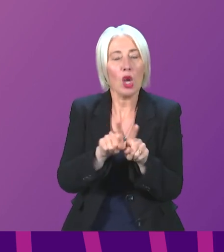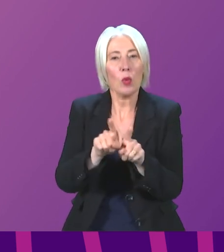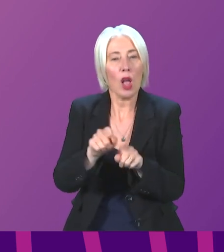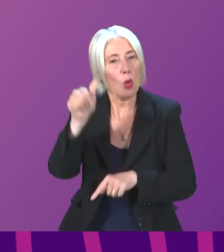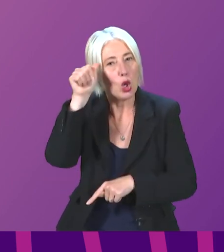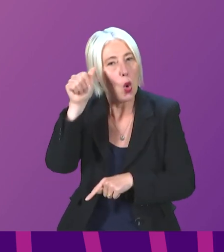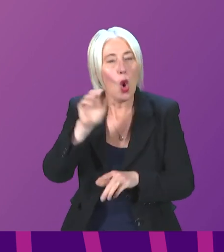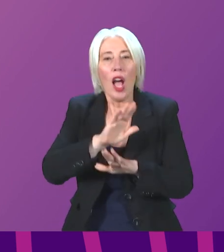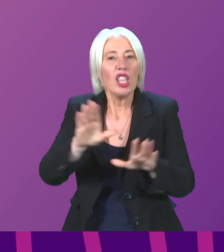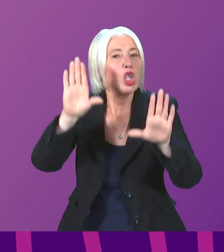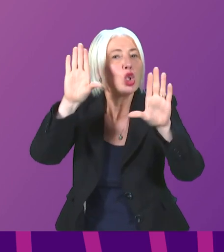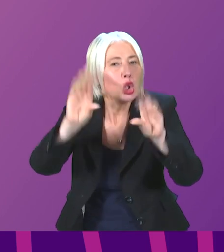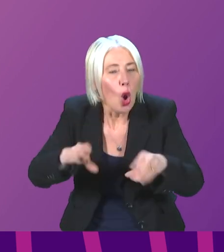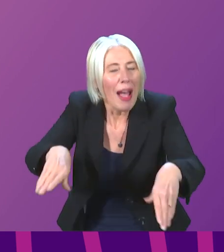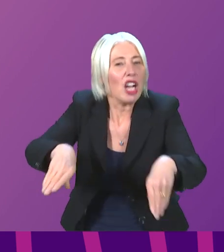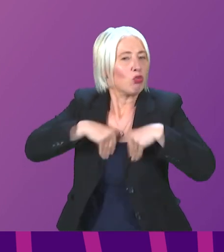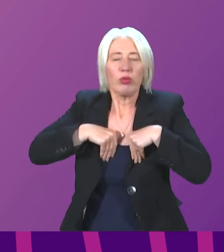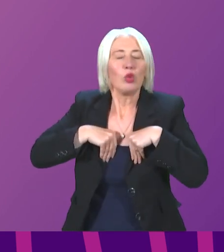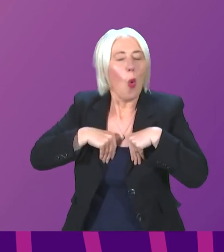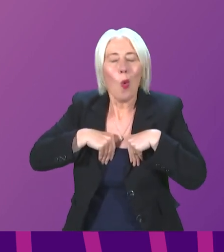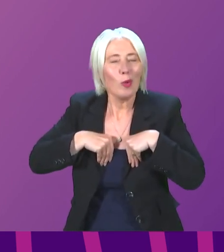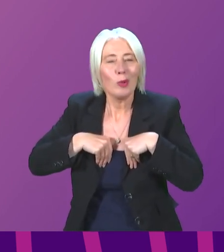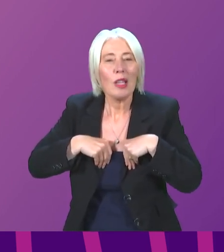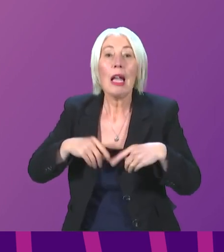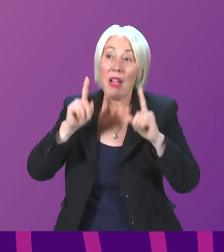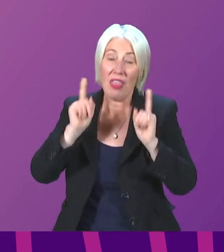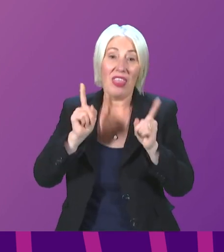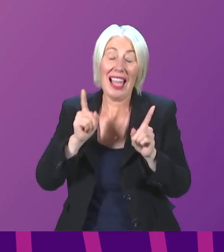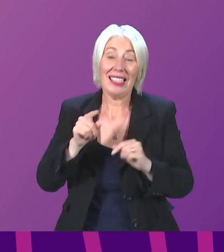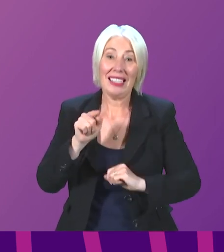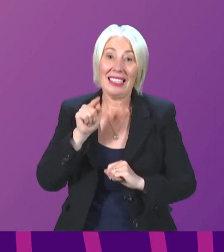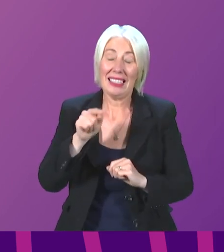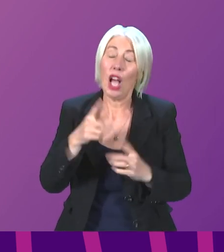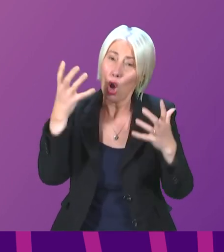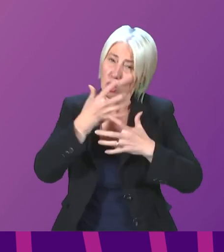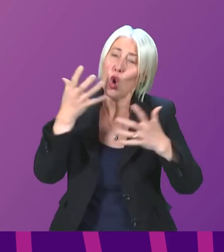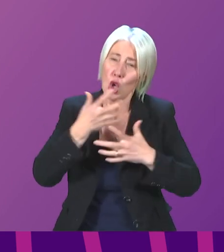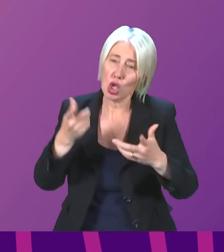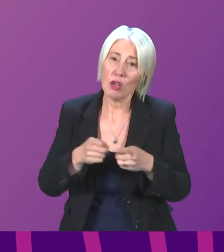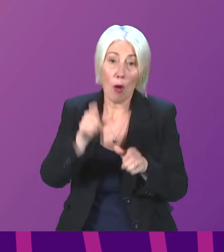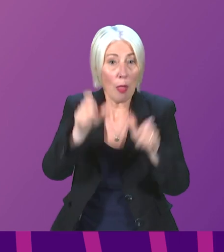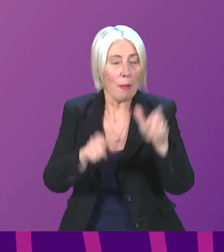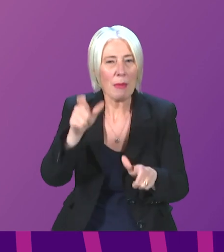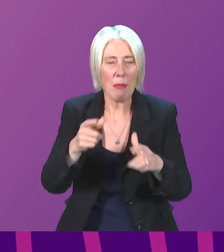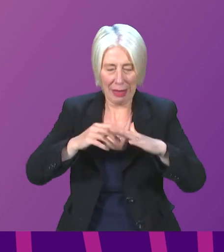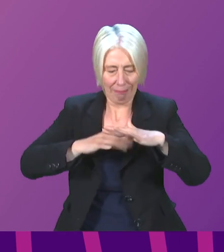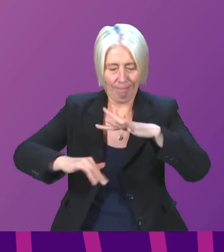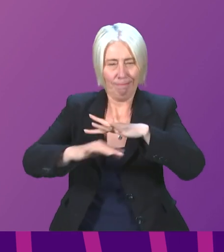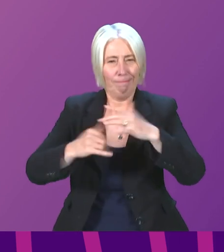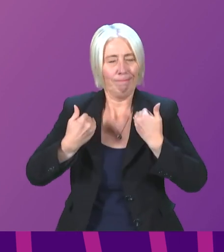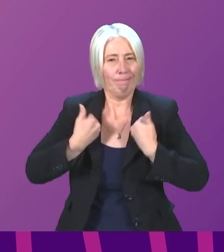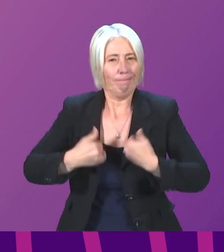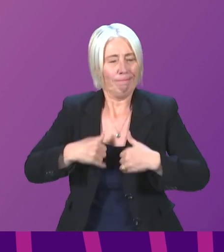stop people from getting COVID in the first place. And that remains a significant concern for those who have underlying health